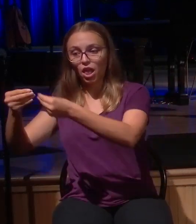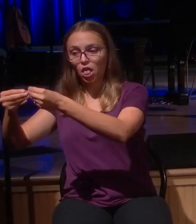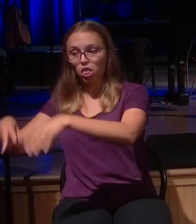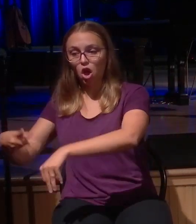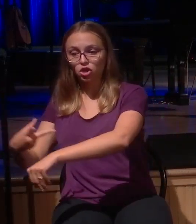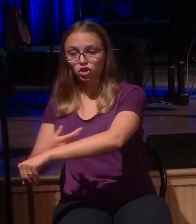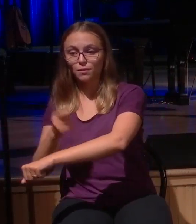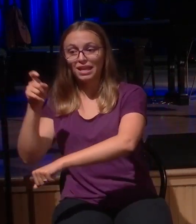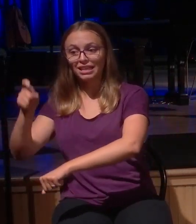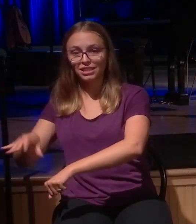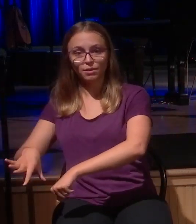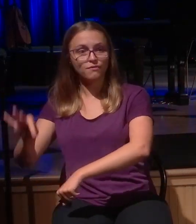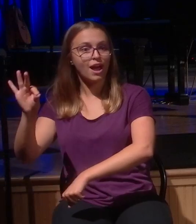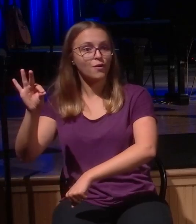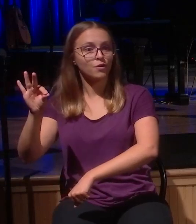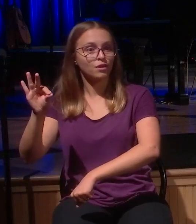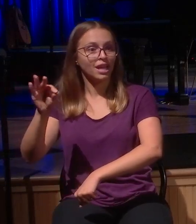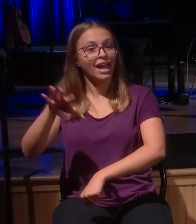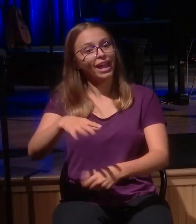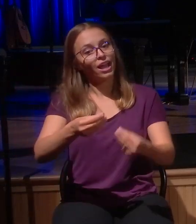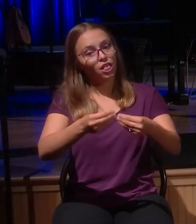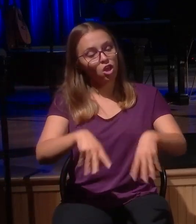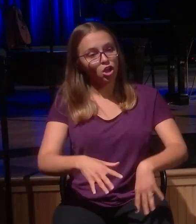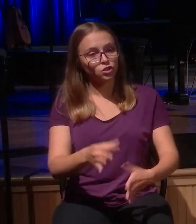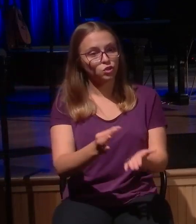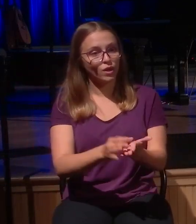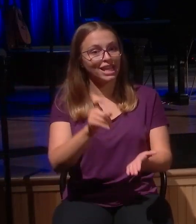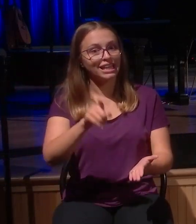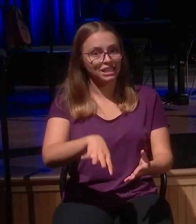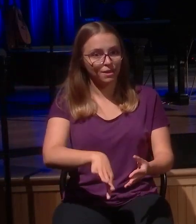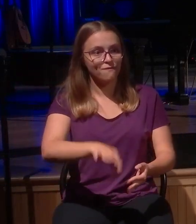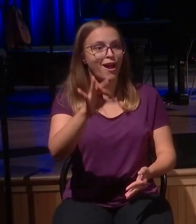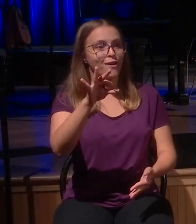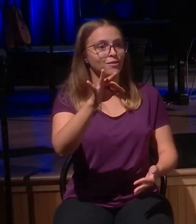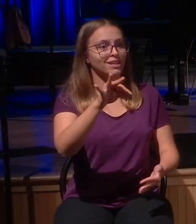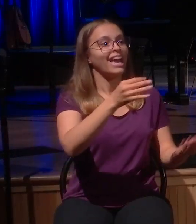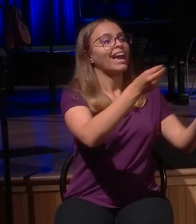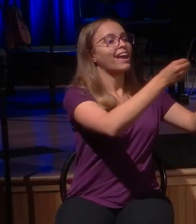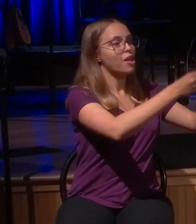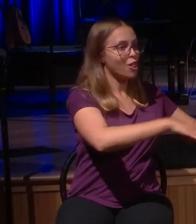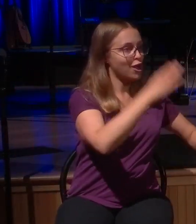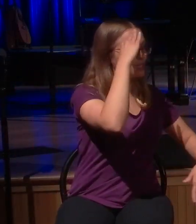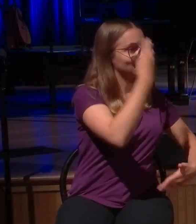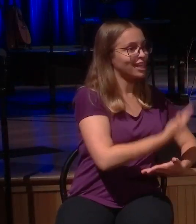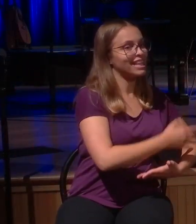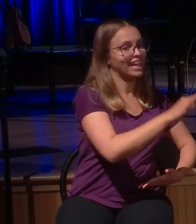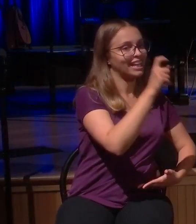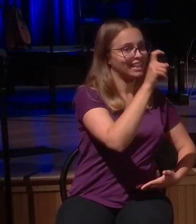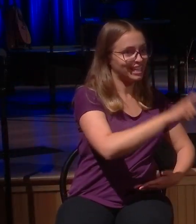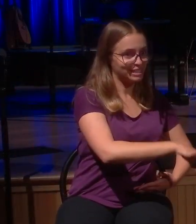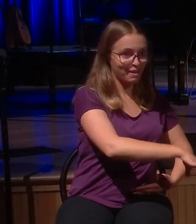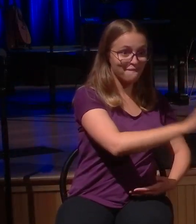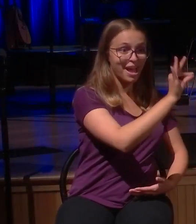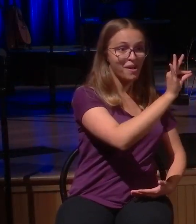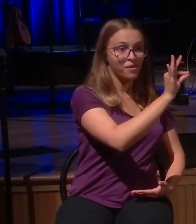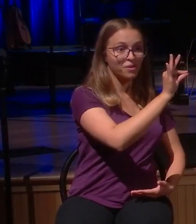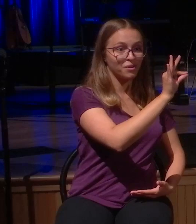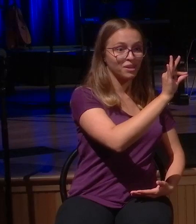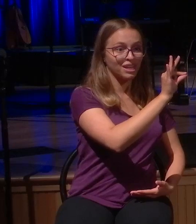to be found. But let's narrow in, as it were, to that section of the story in which the son departs from the home.